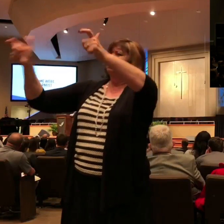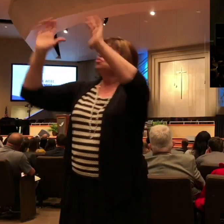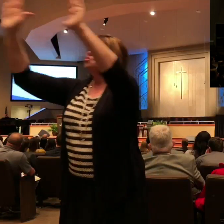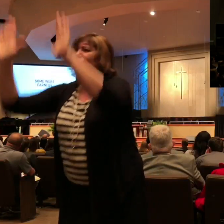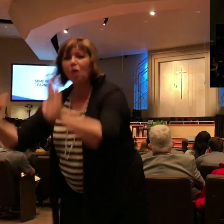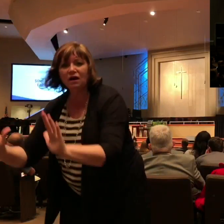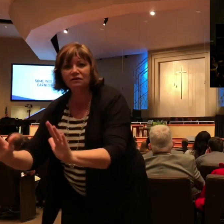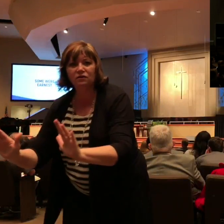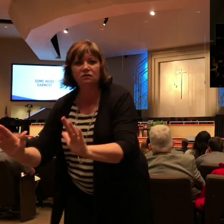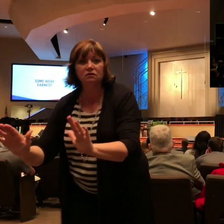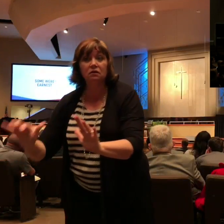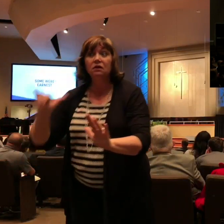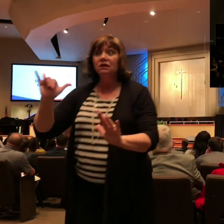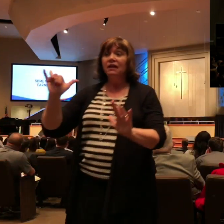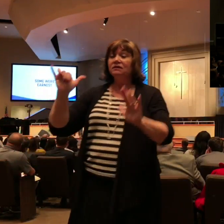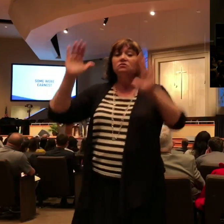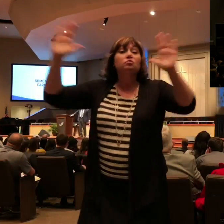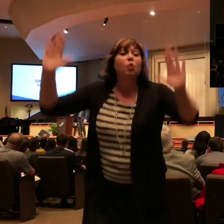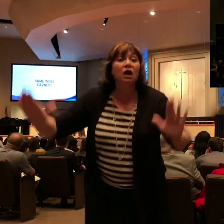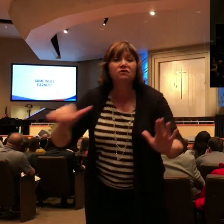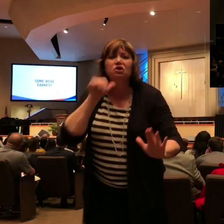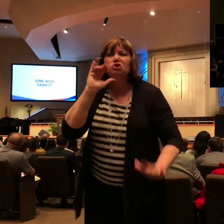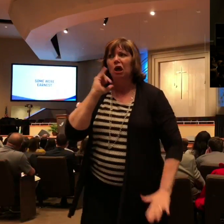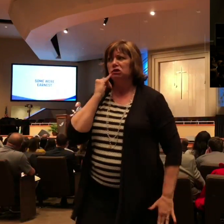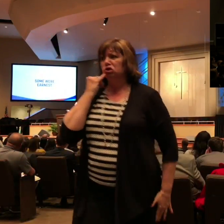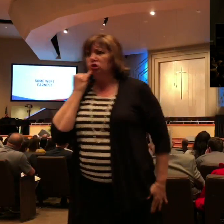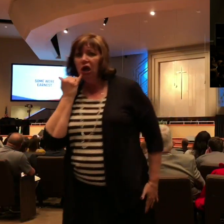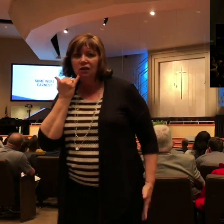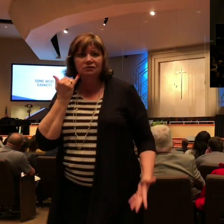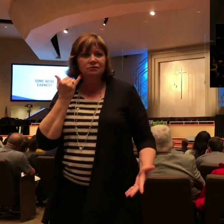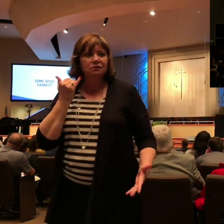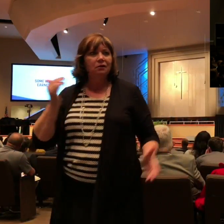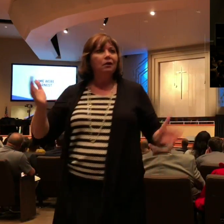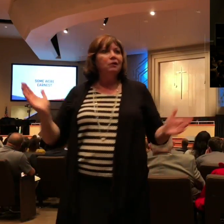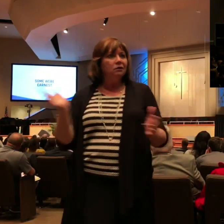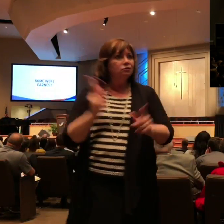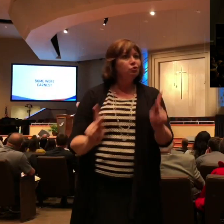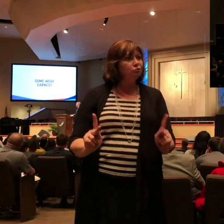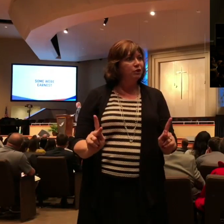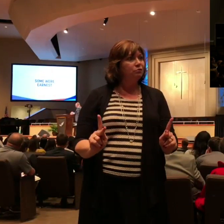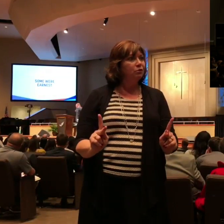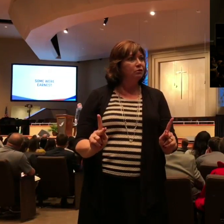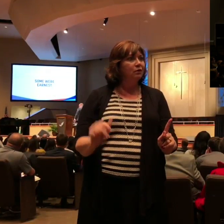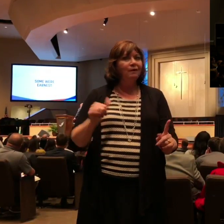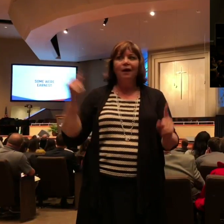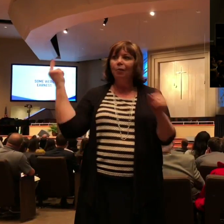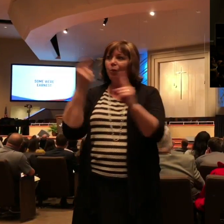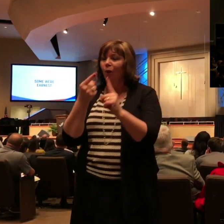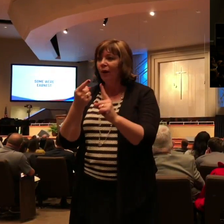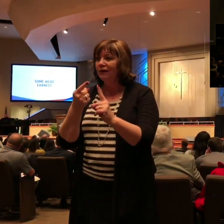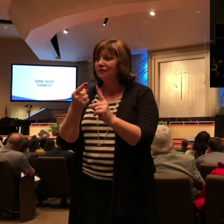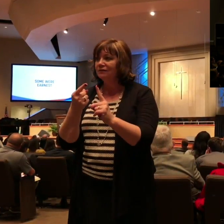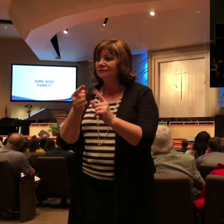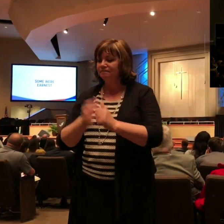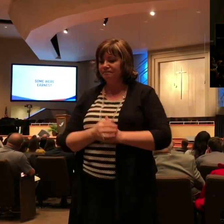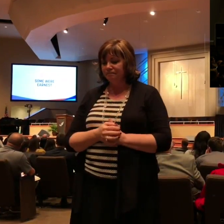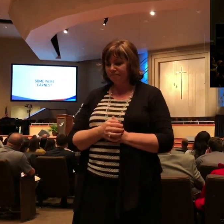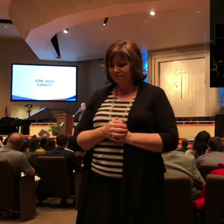time you grace the campus of Lancaster Baptist Church, you want to encourage someone. Man, no one's ever handed me a bulletin that way. That was